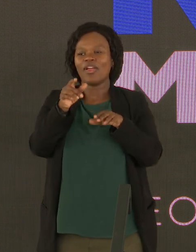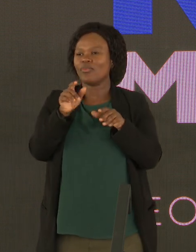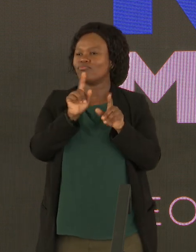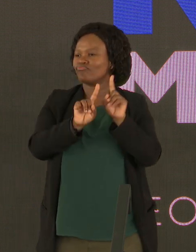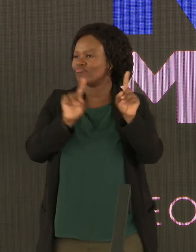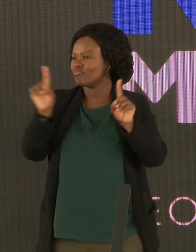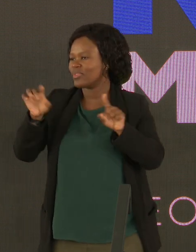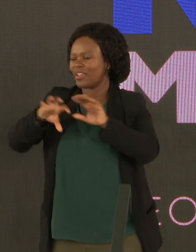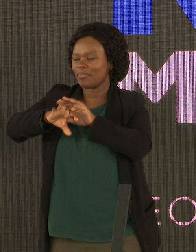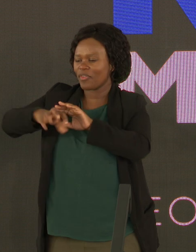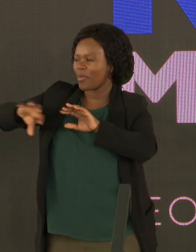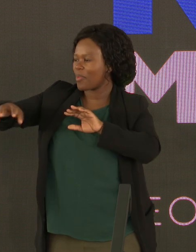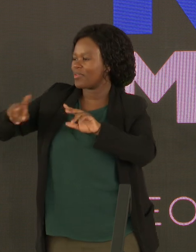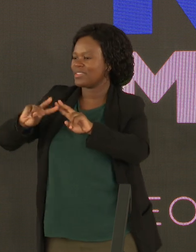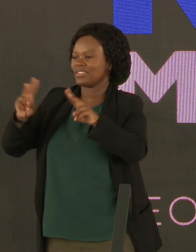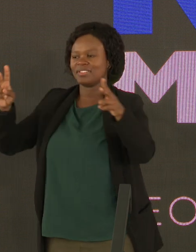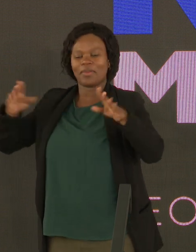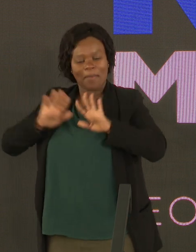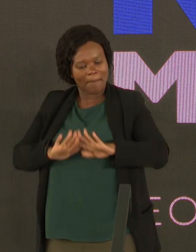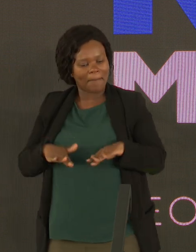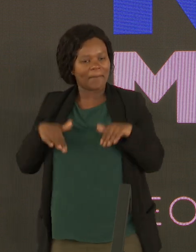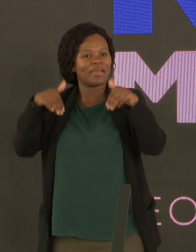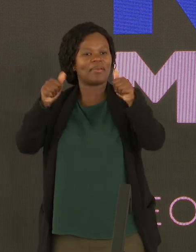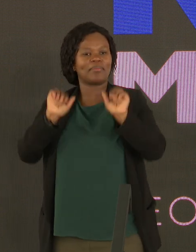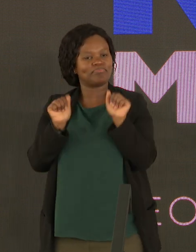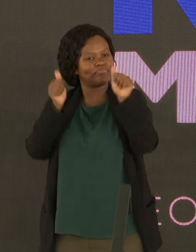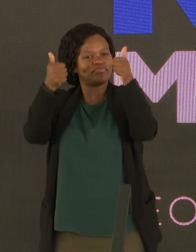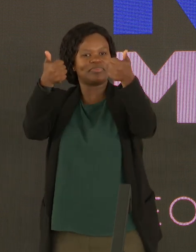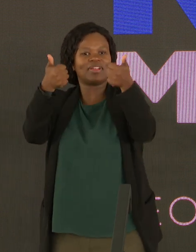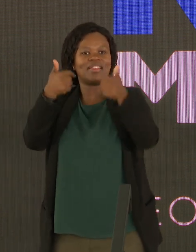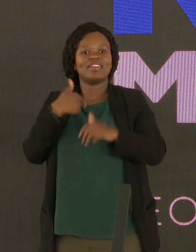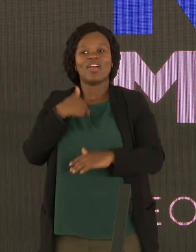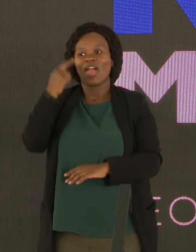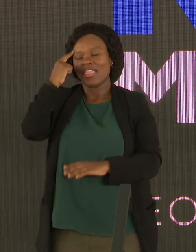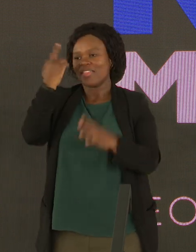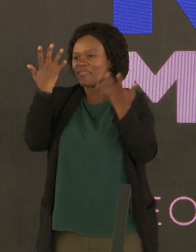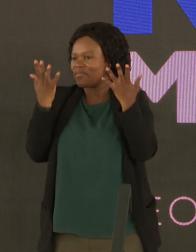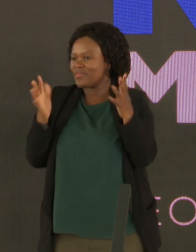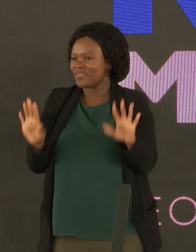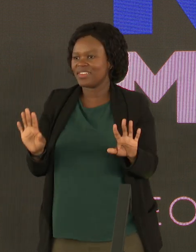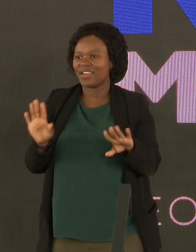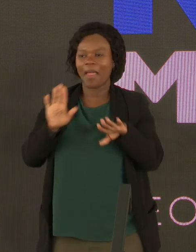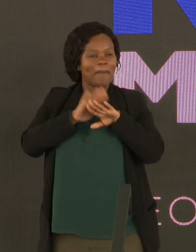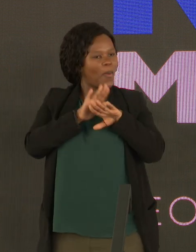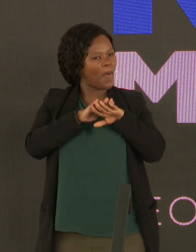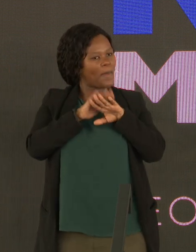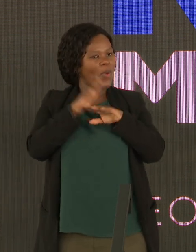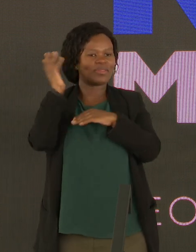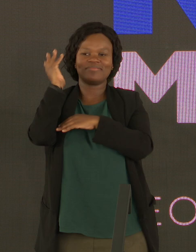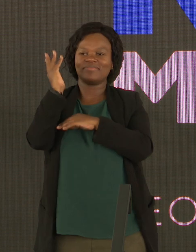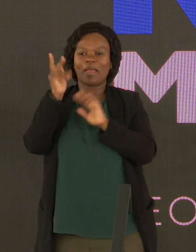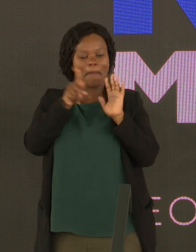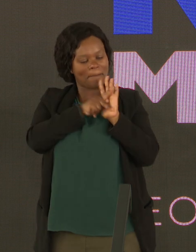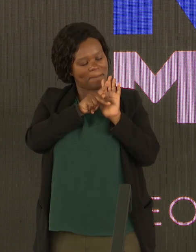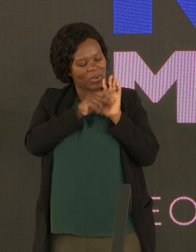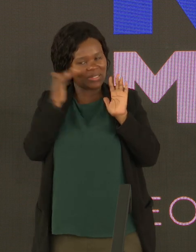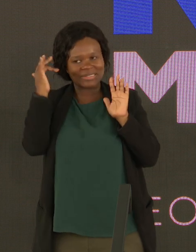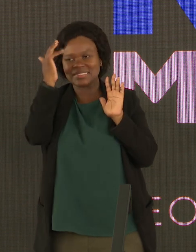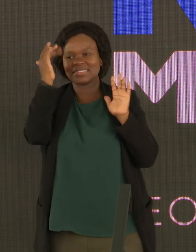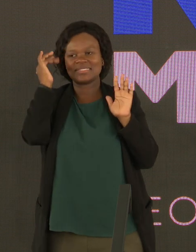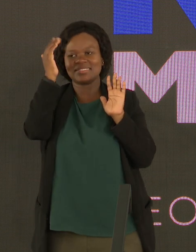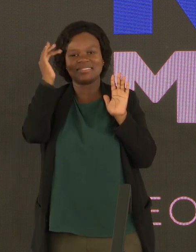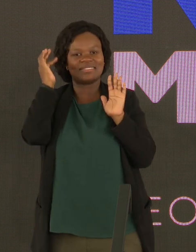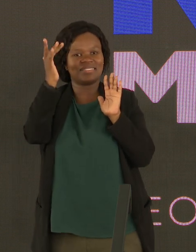province, into parliament as well. And so I think I've given more than enough policy considerations, and I look forward to